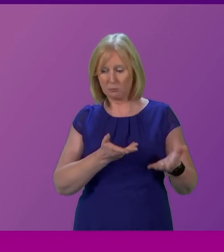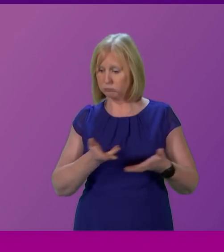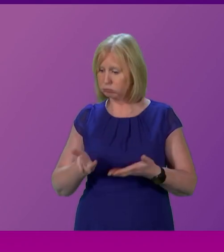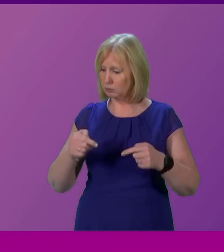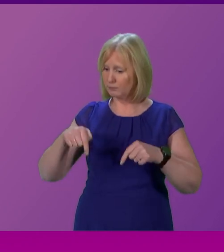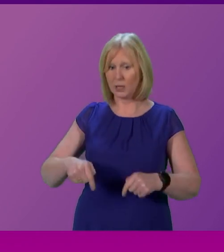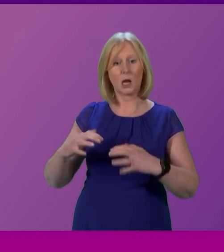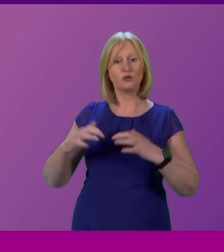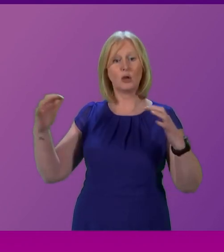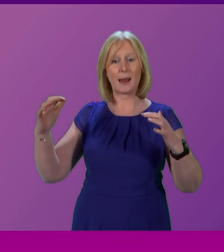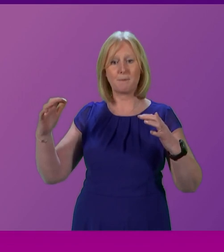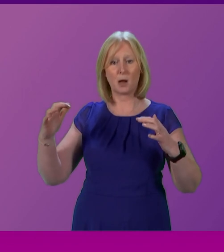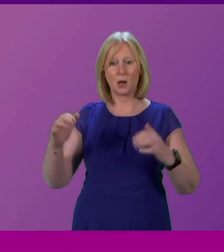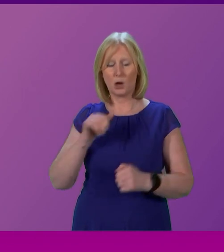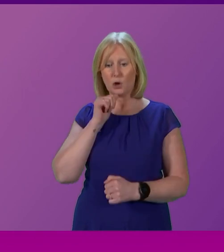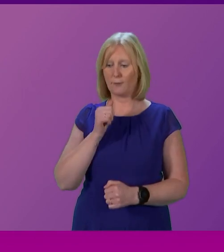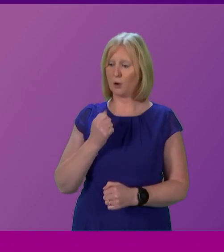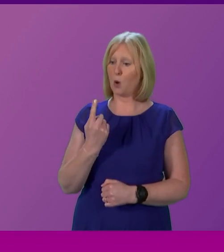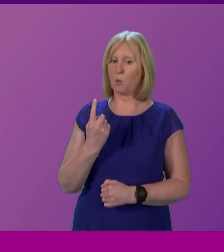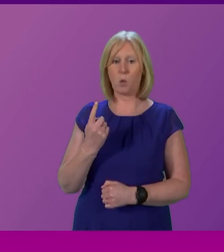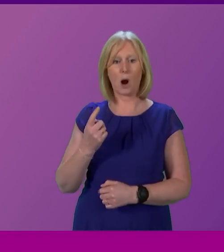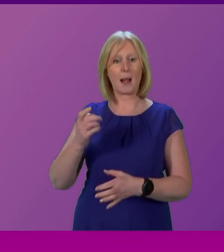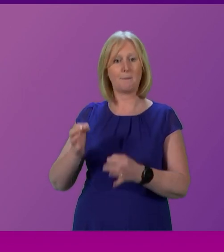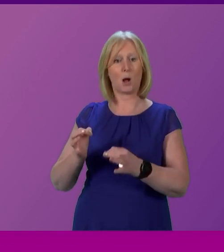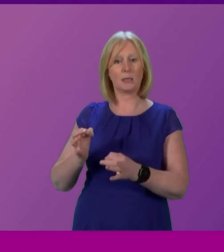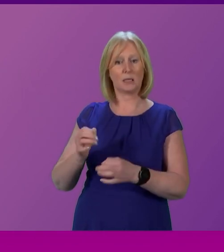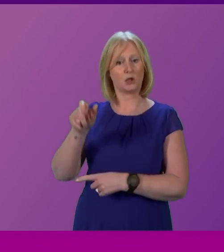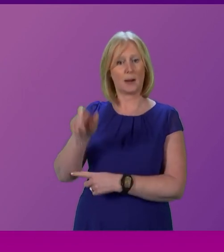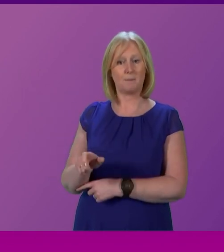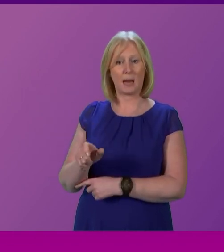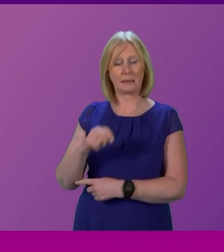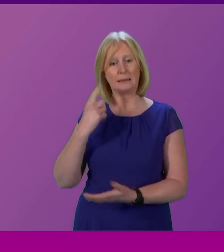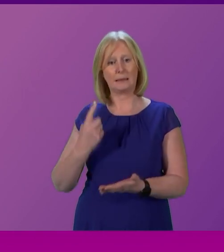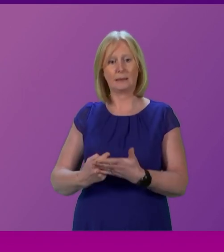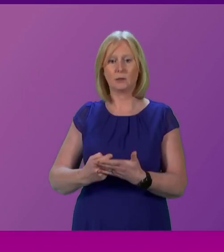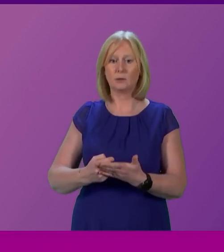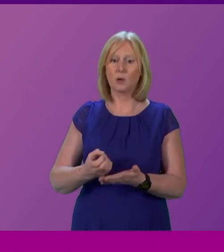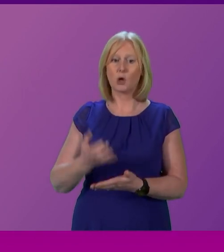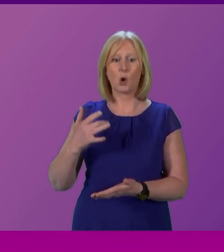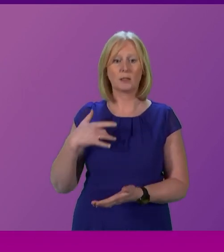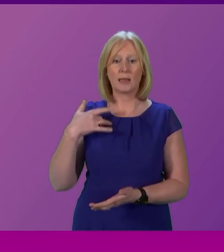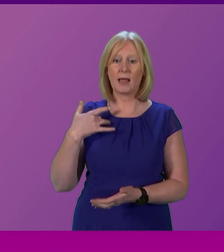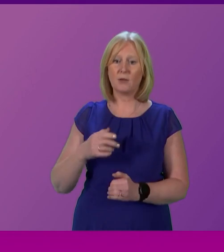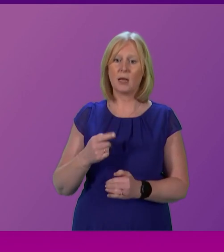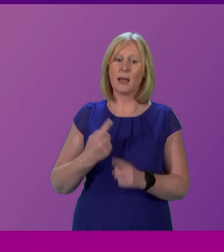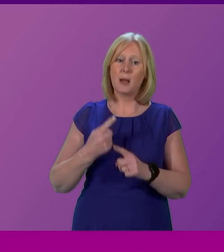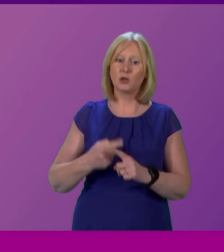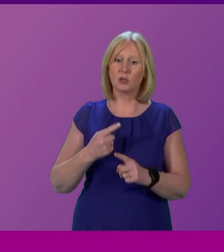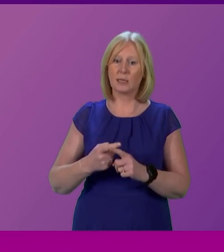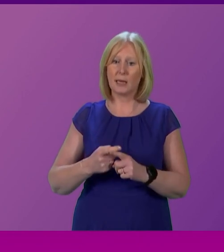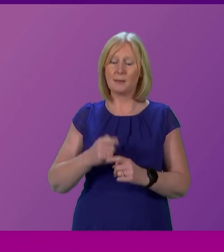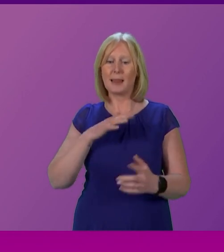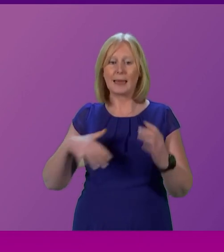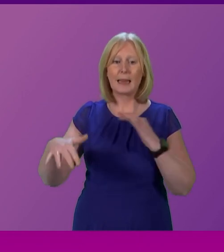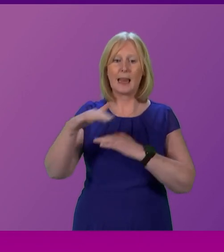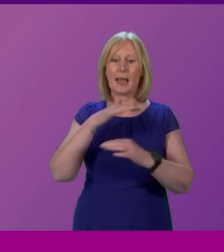is not for a single politician to tell them that their concerns about the cost of living emergency. About the climate emergency.